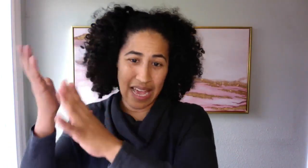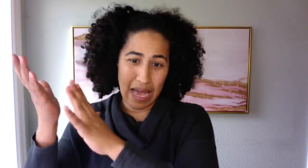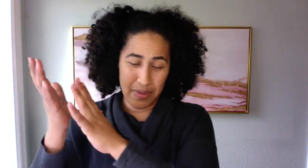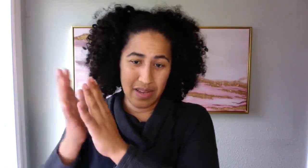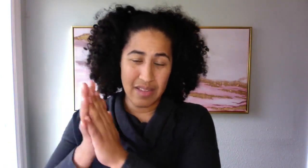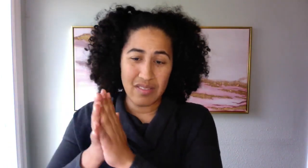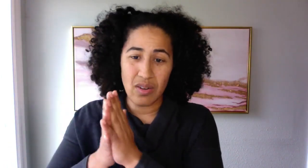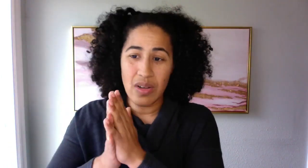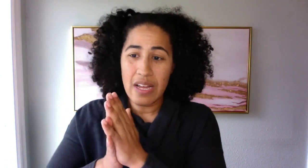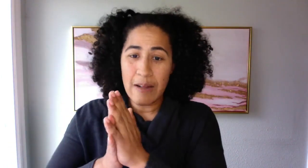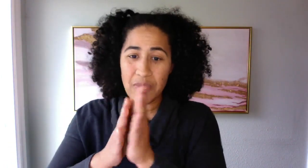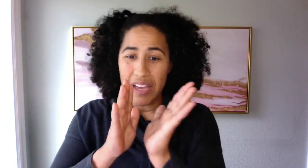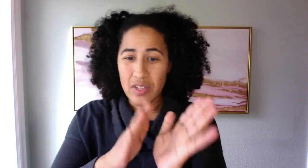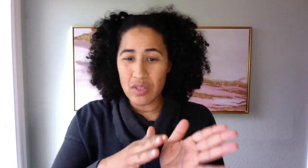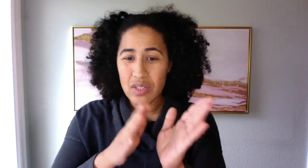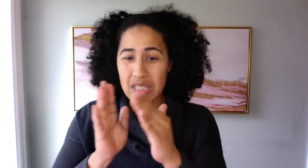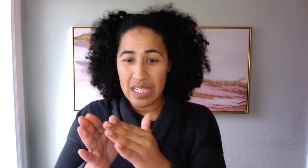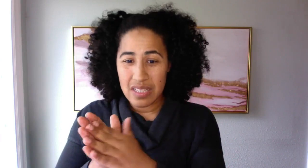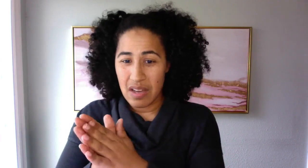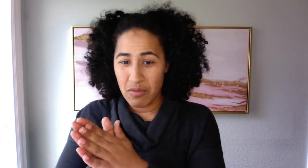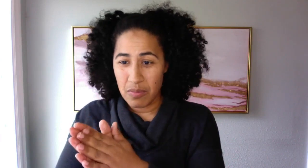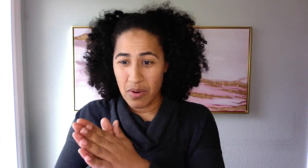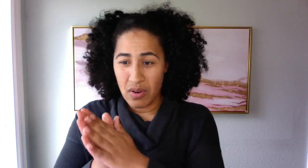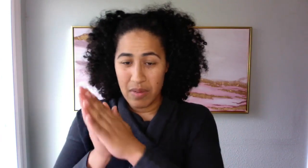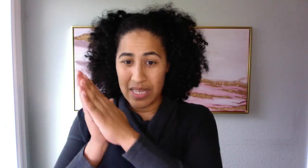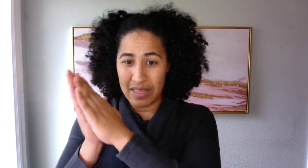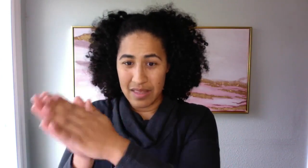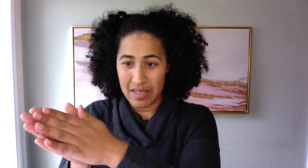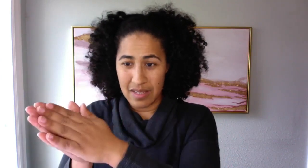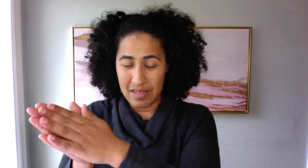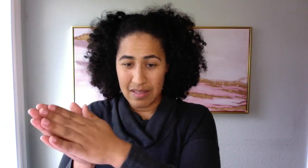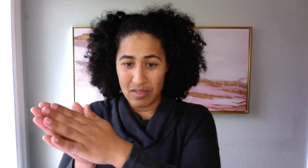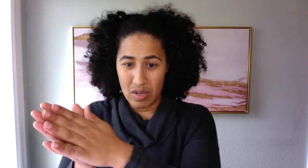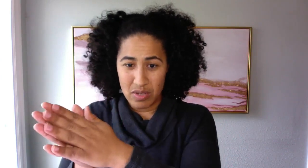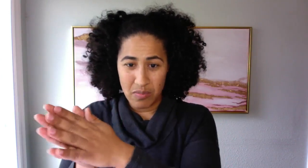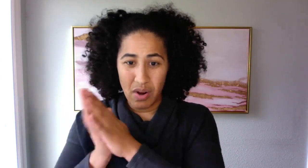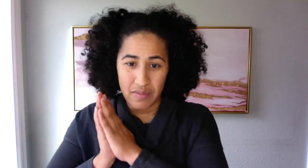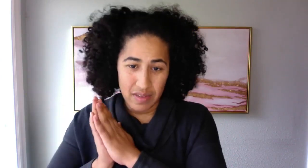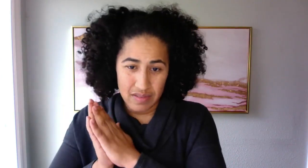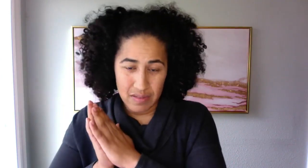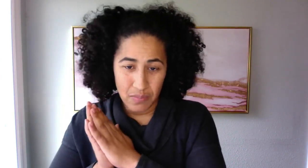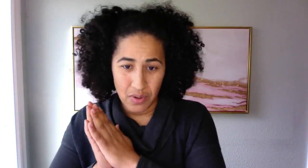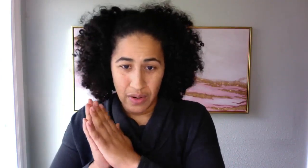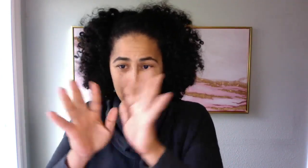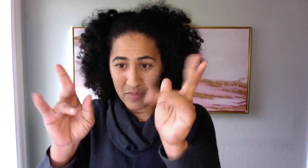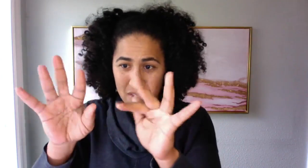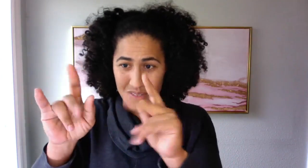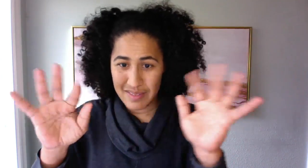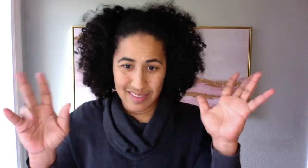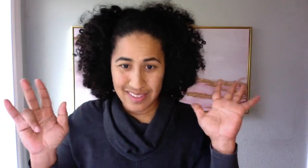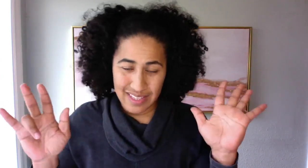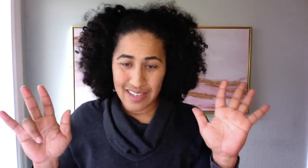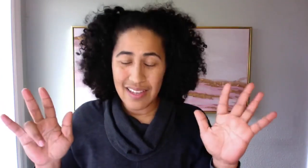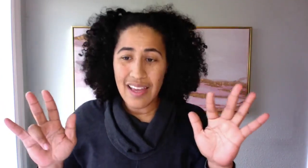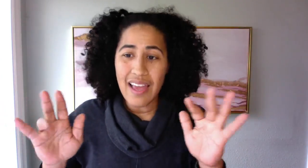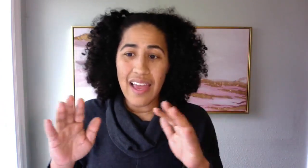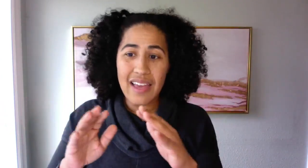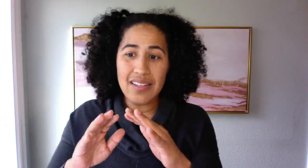happen. And so I've included the link to that free program in the description part of this program to this, this thing. And